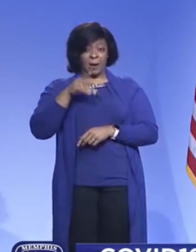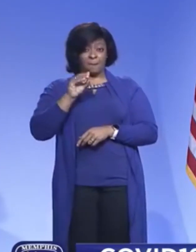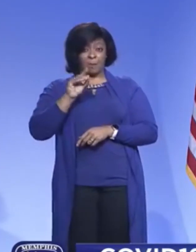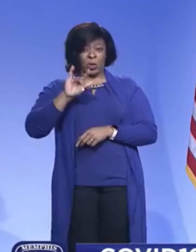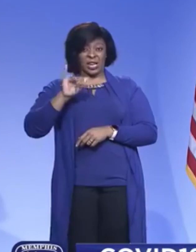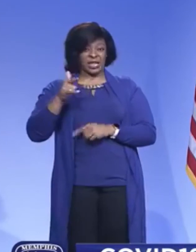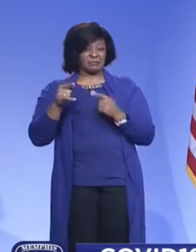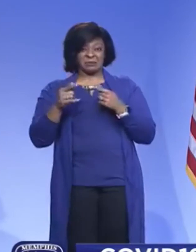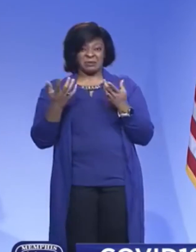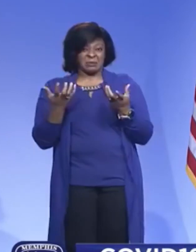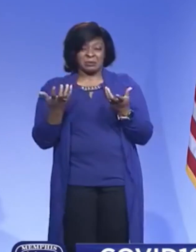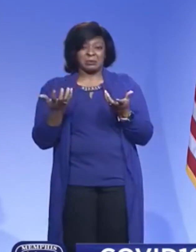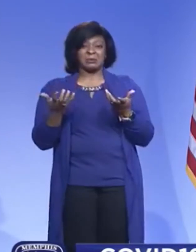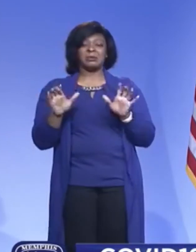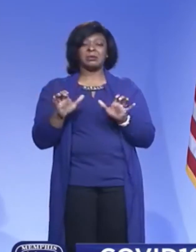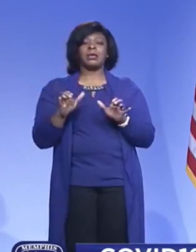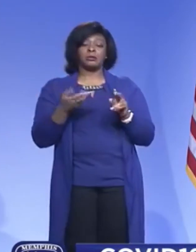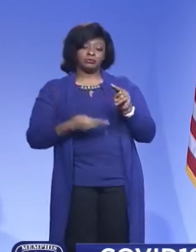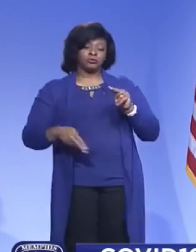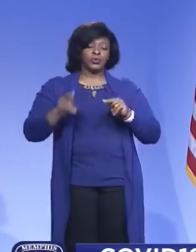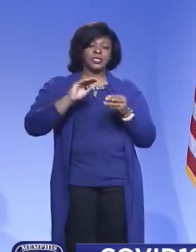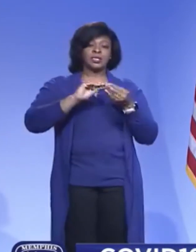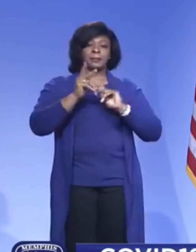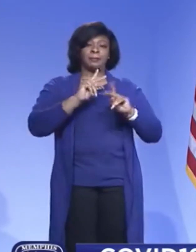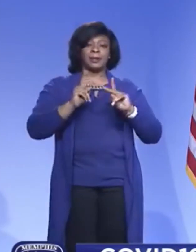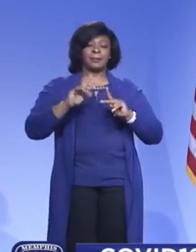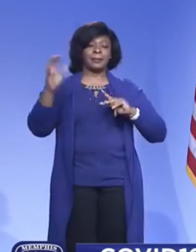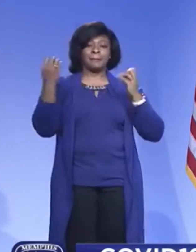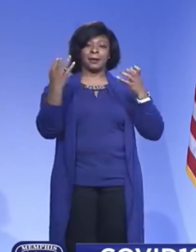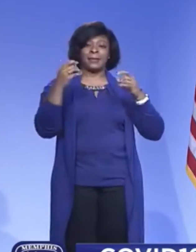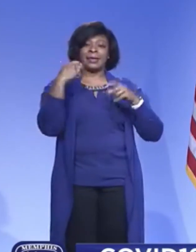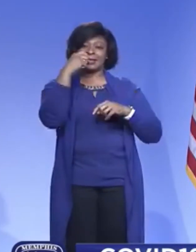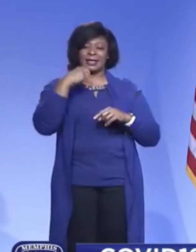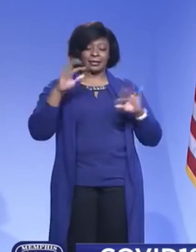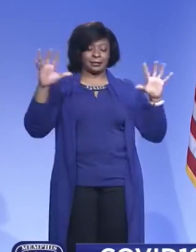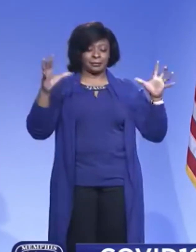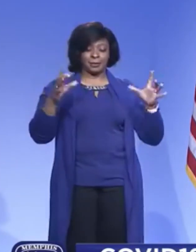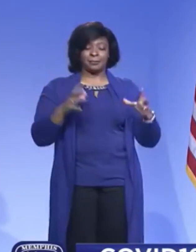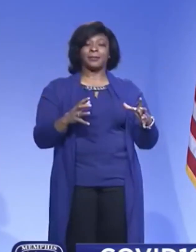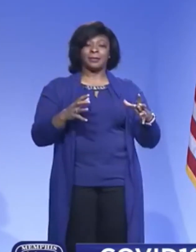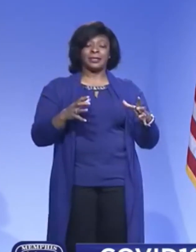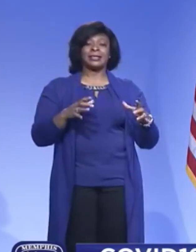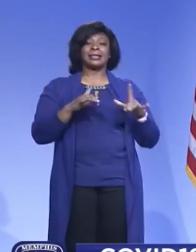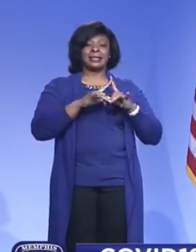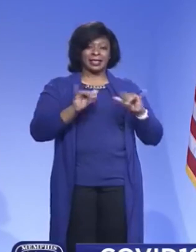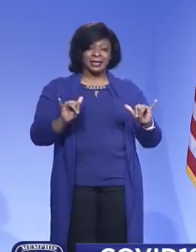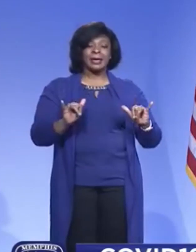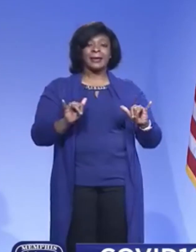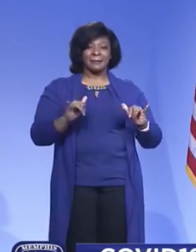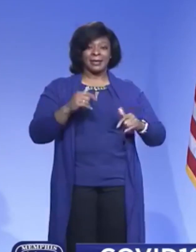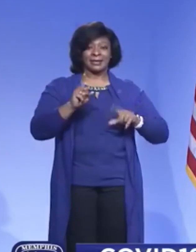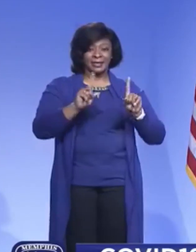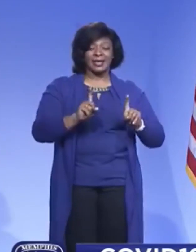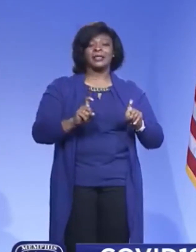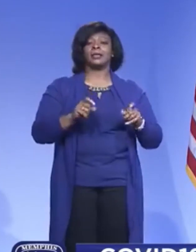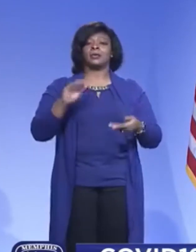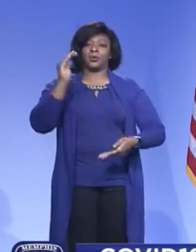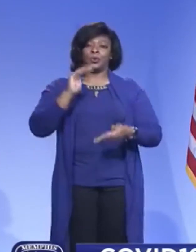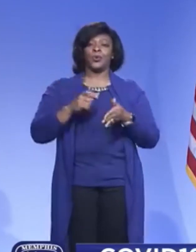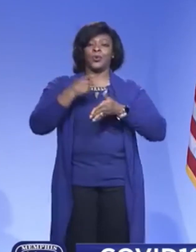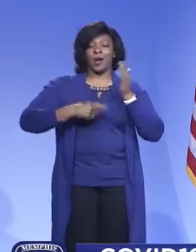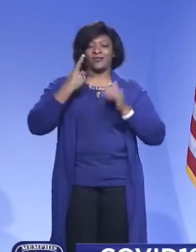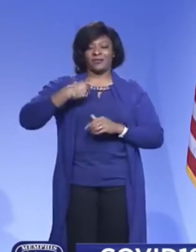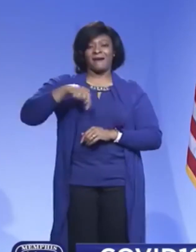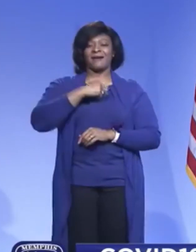is allowed us to increase our capacity and reduce the cost. This is a unique